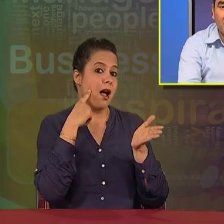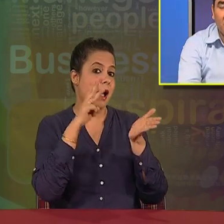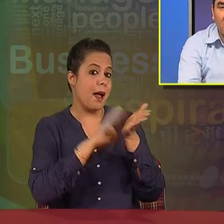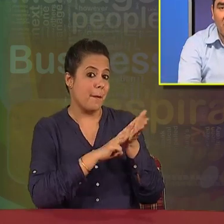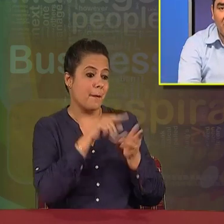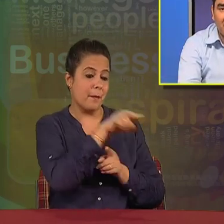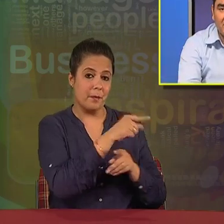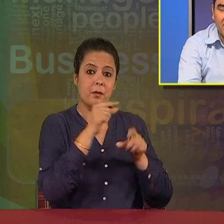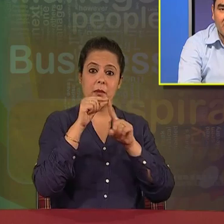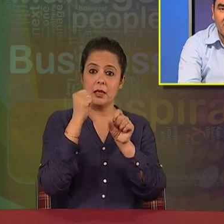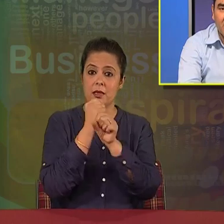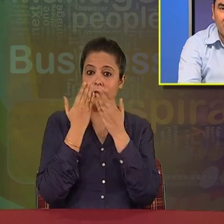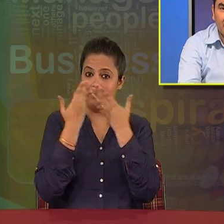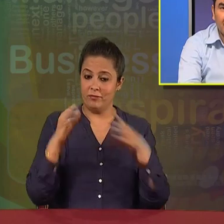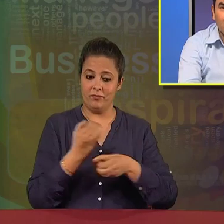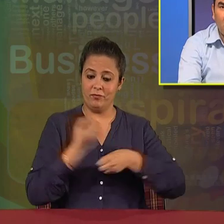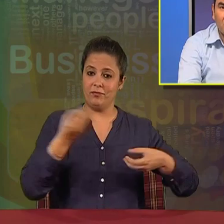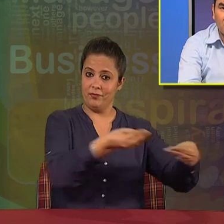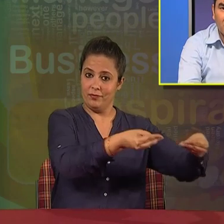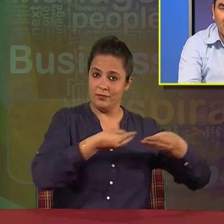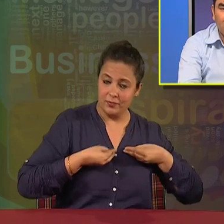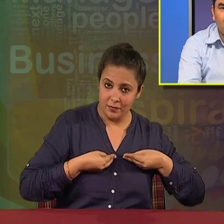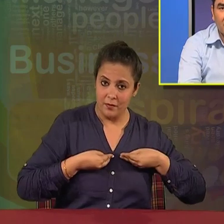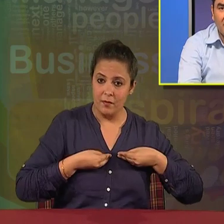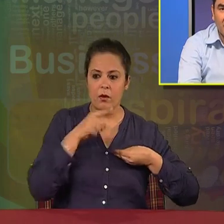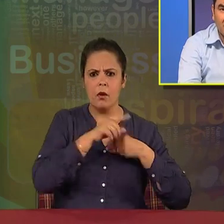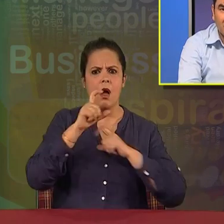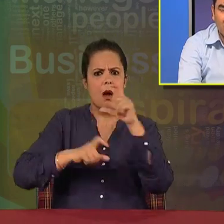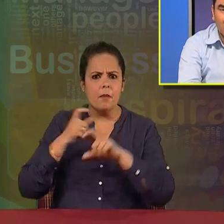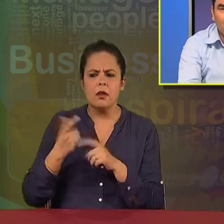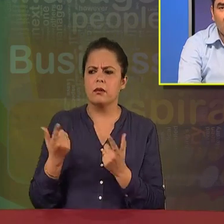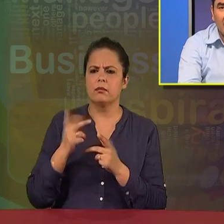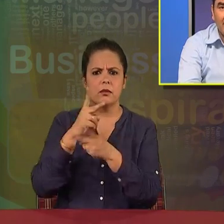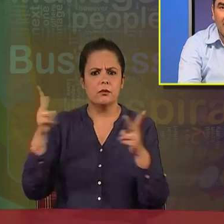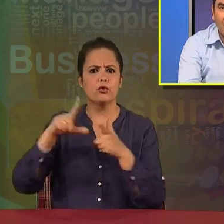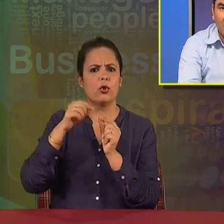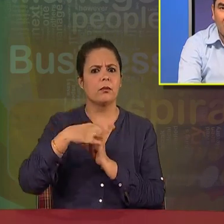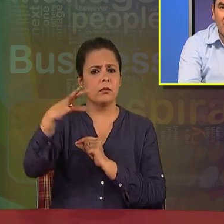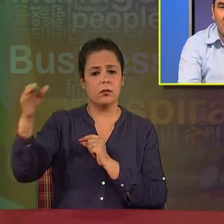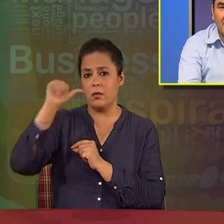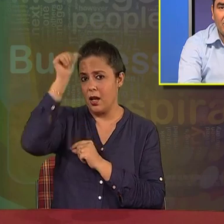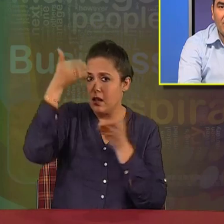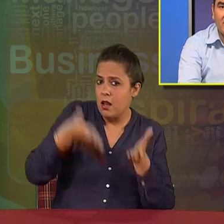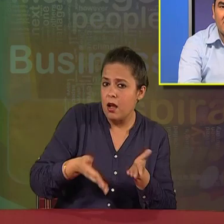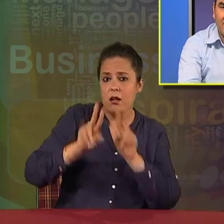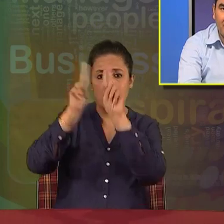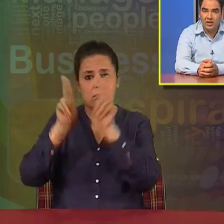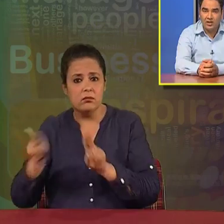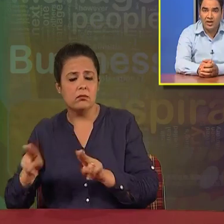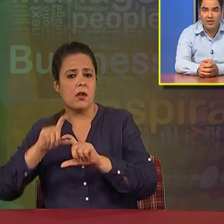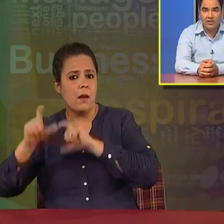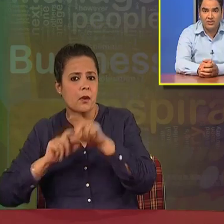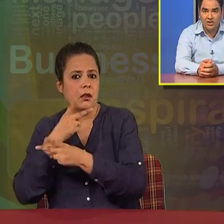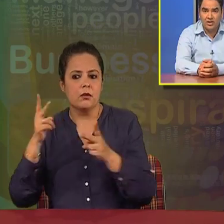a PhD diploma in management, they are getting the jobs in various companies, not only in India, but in multinational companies as well.